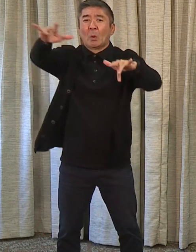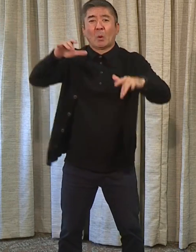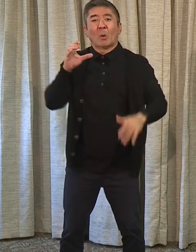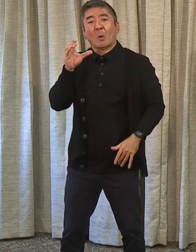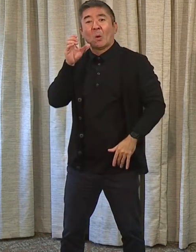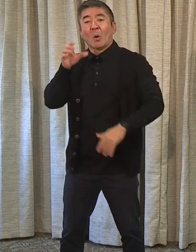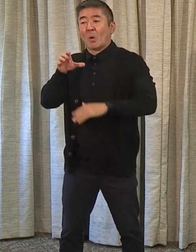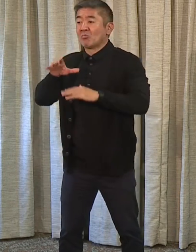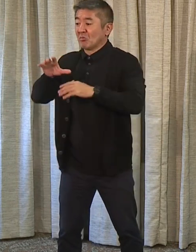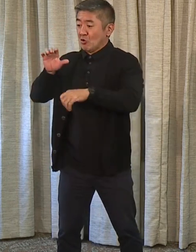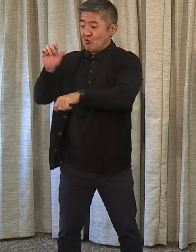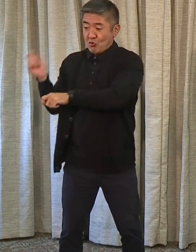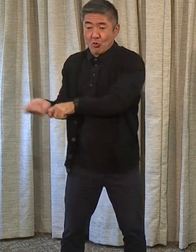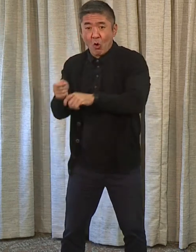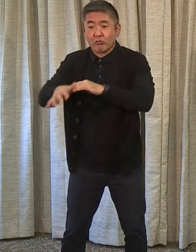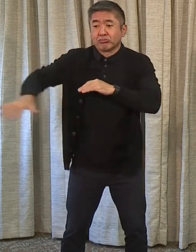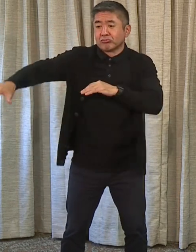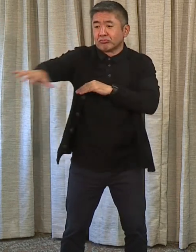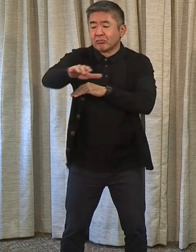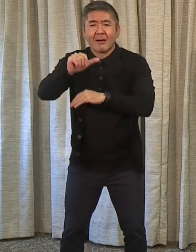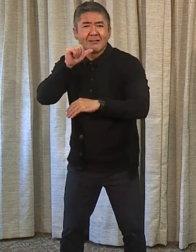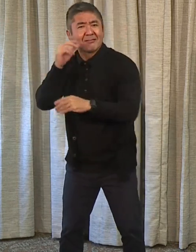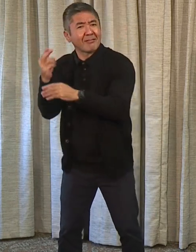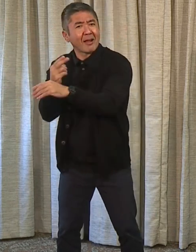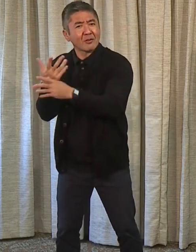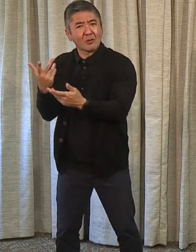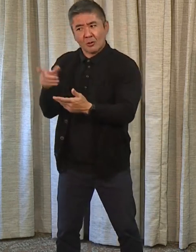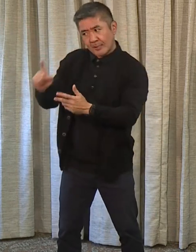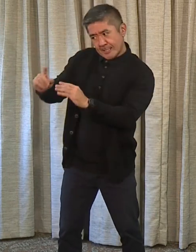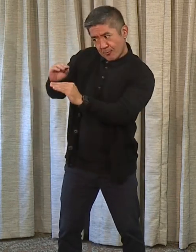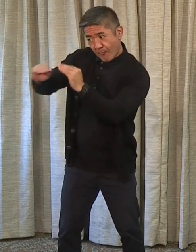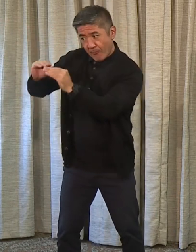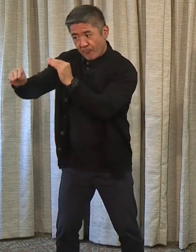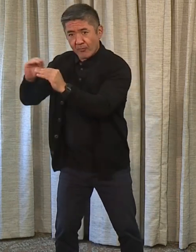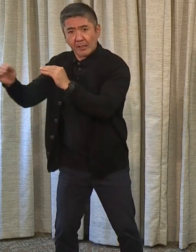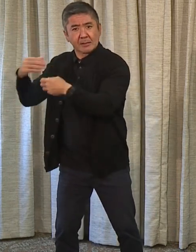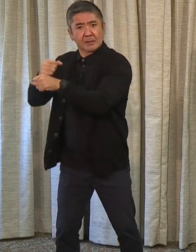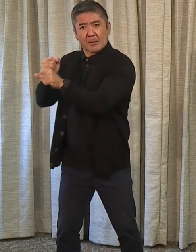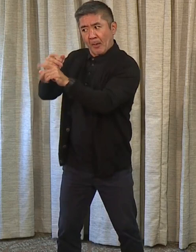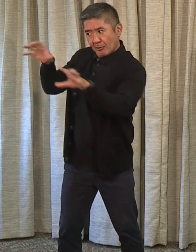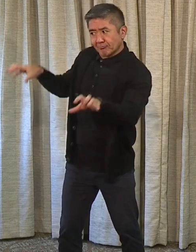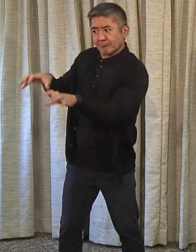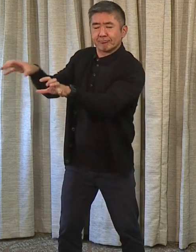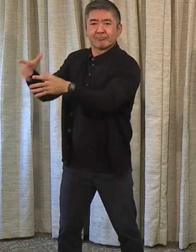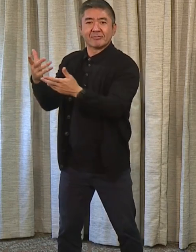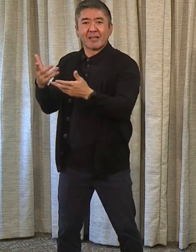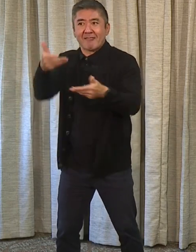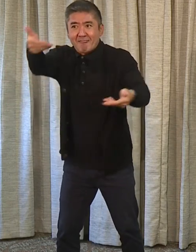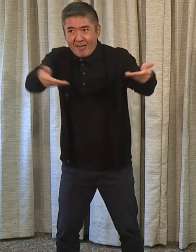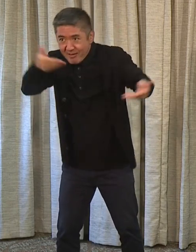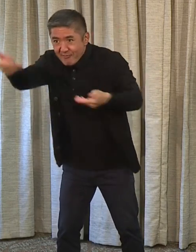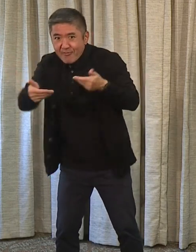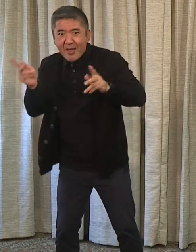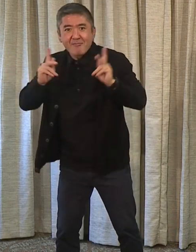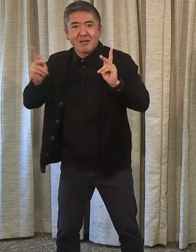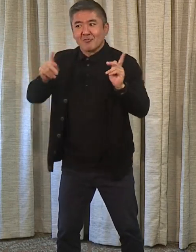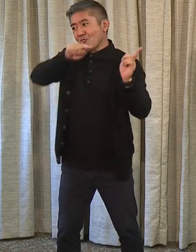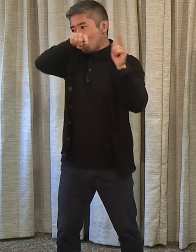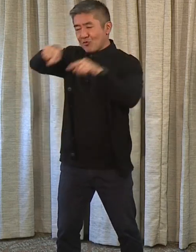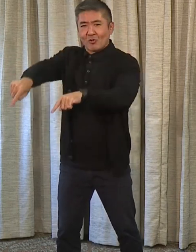these clubhouses that are underutilized. They need a little bit of work, and we're going to focus on that so that we can invite the public in and make